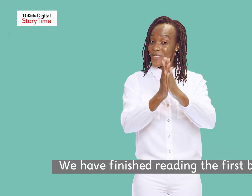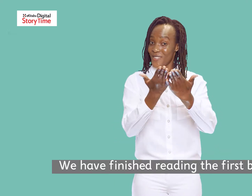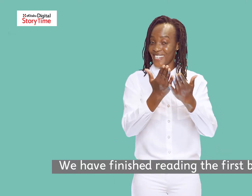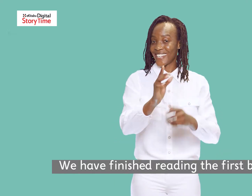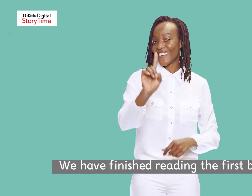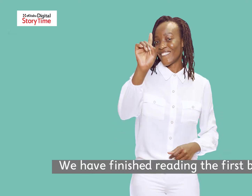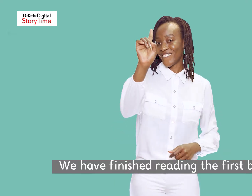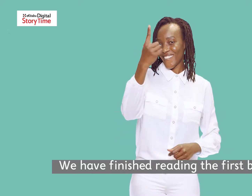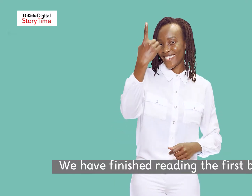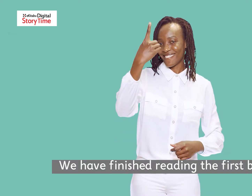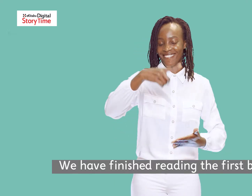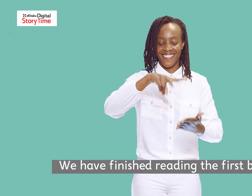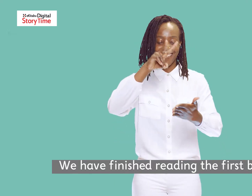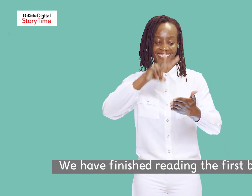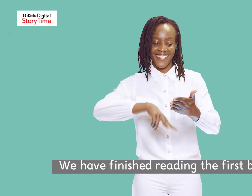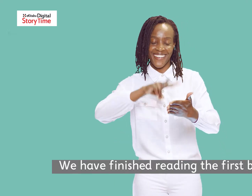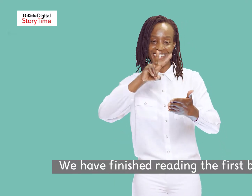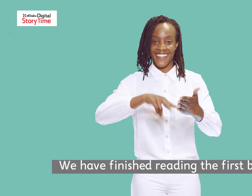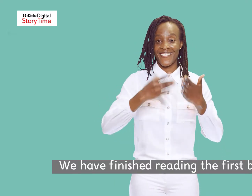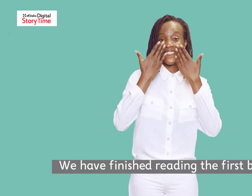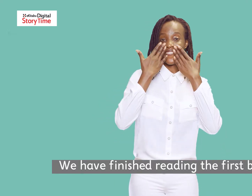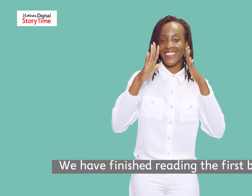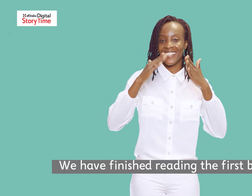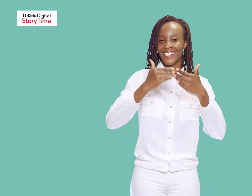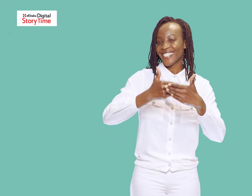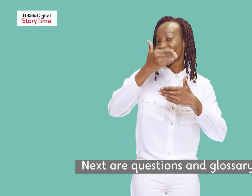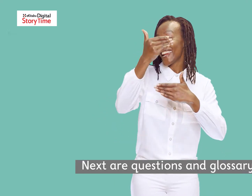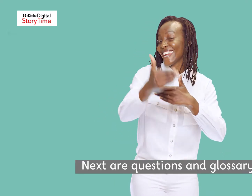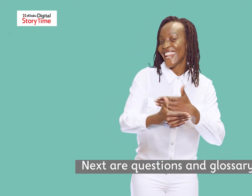We have finished reading the first book.